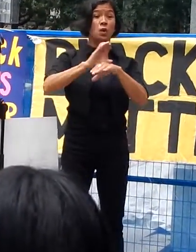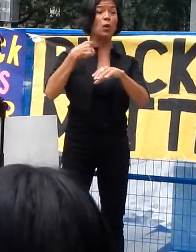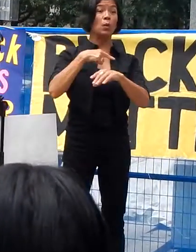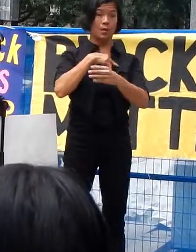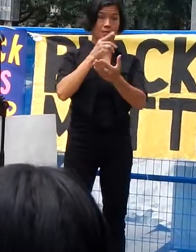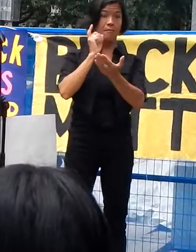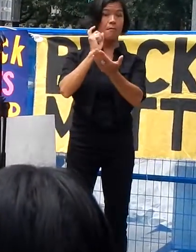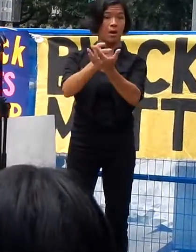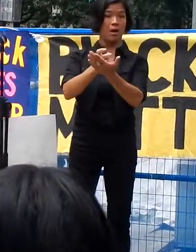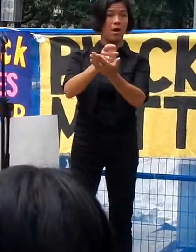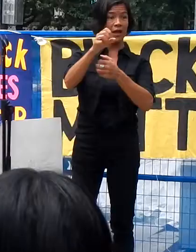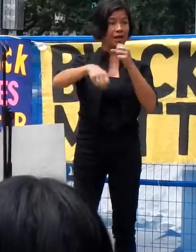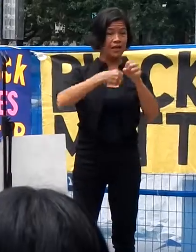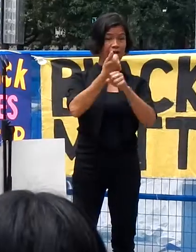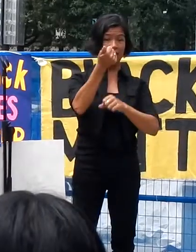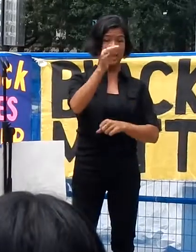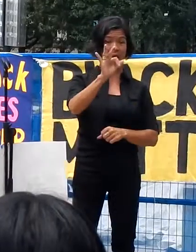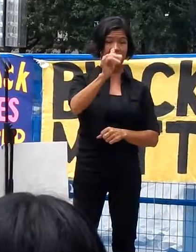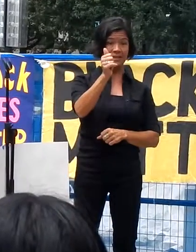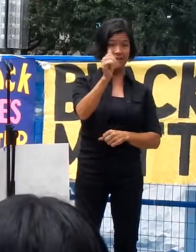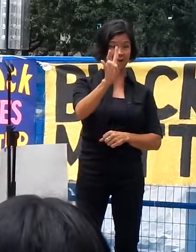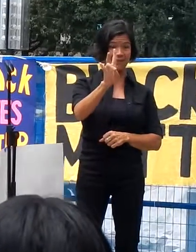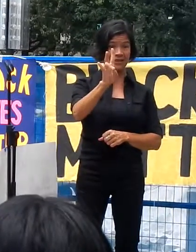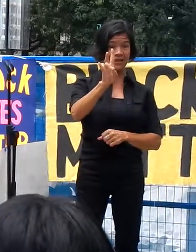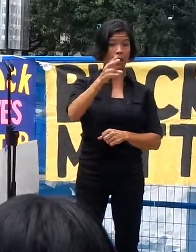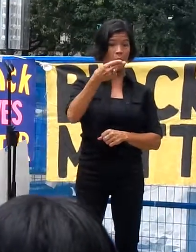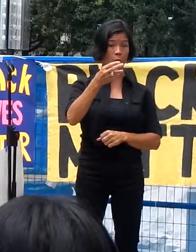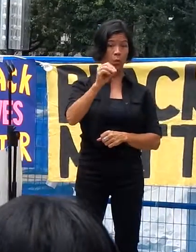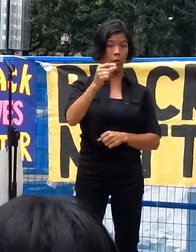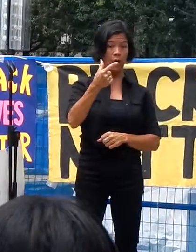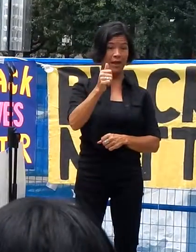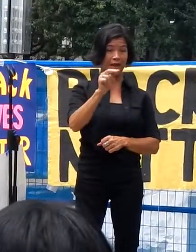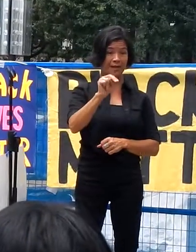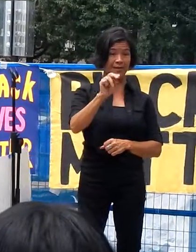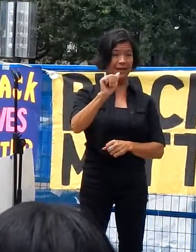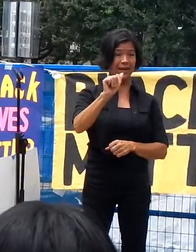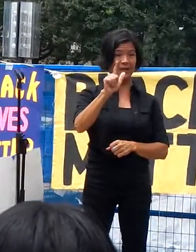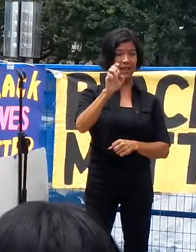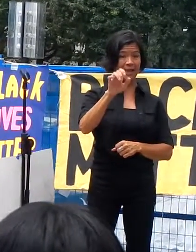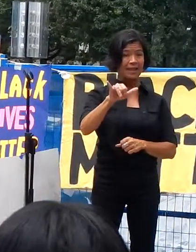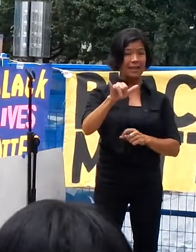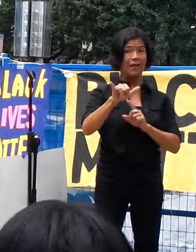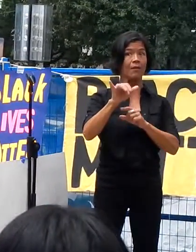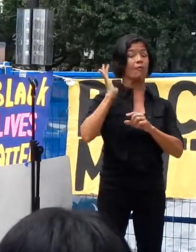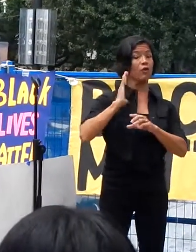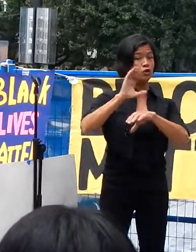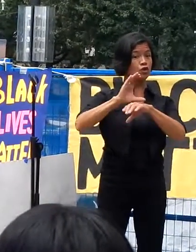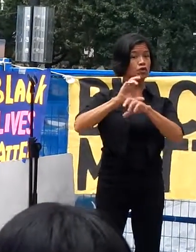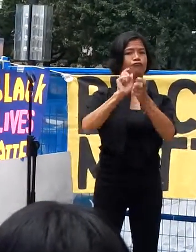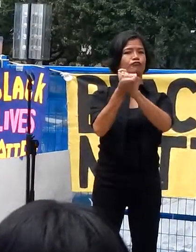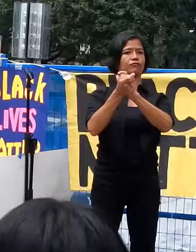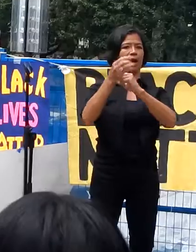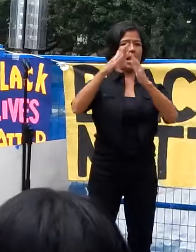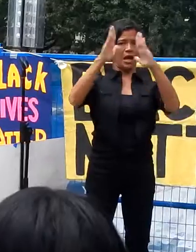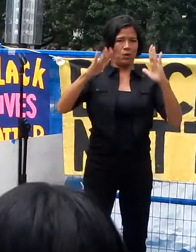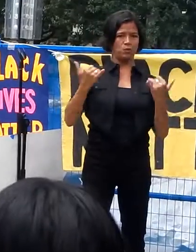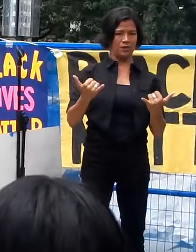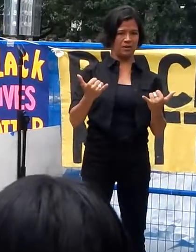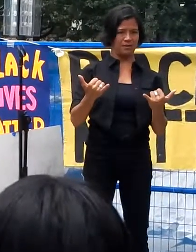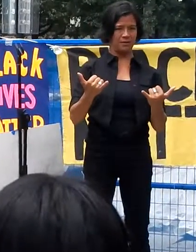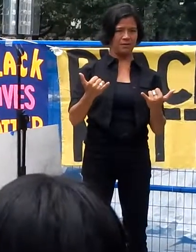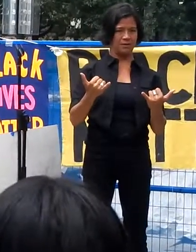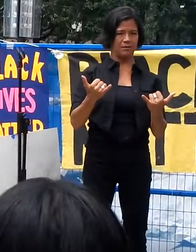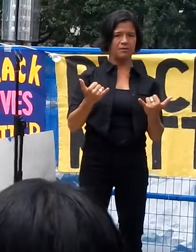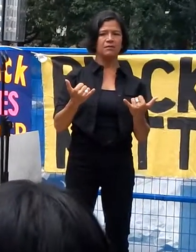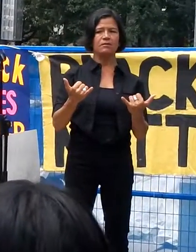bought in 1917 in Vancouver on Hogan's Alley stands today as a house. A shame, a